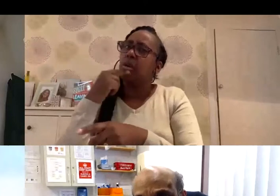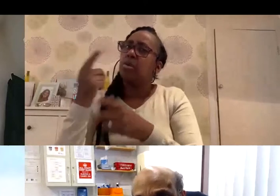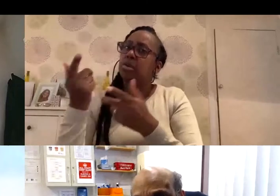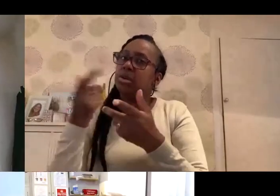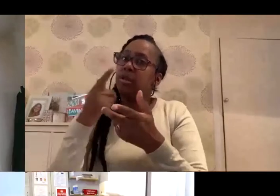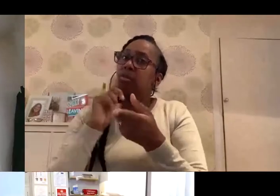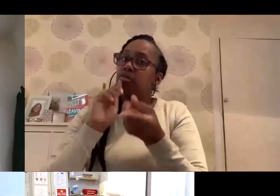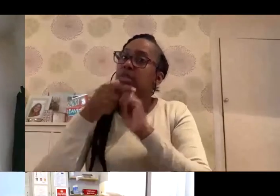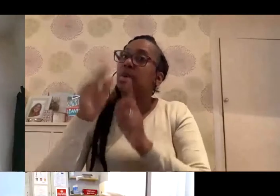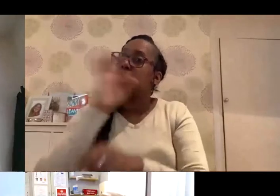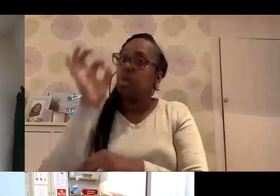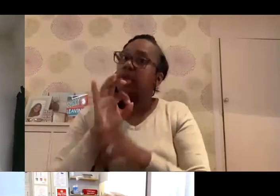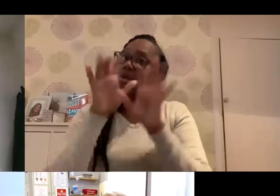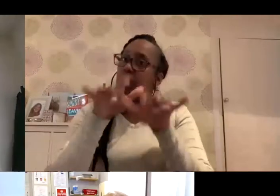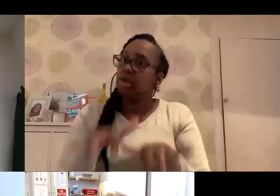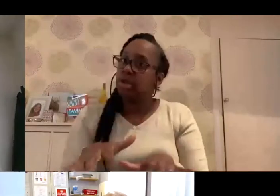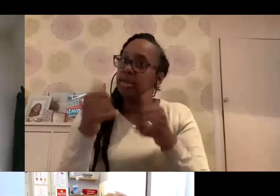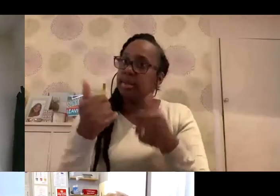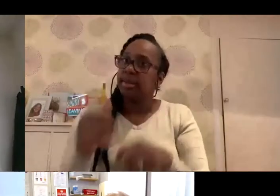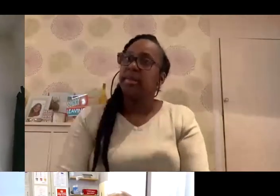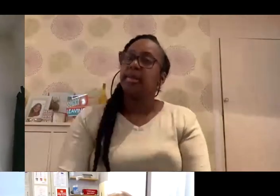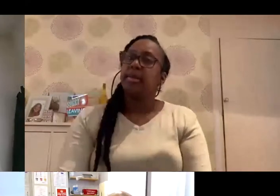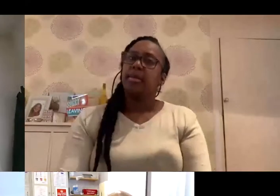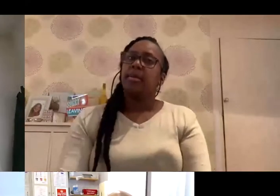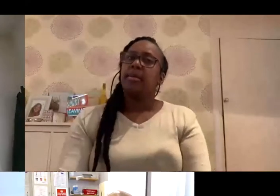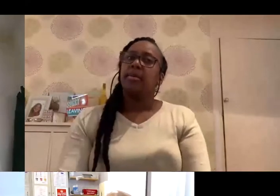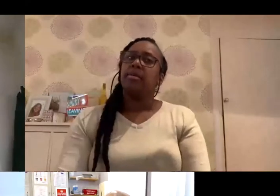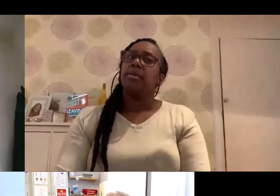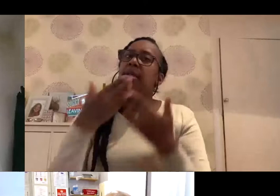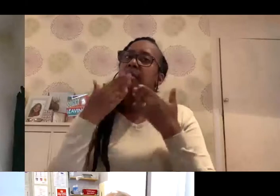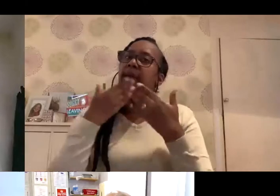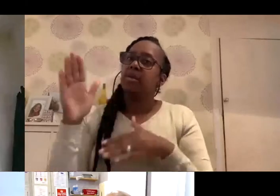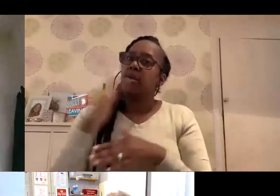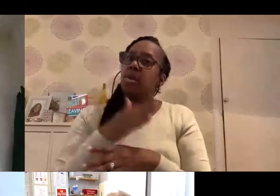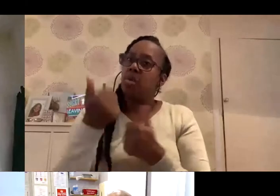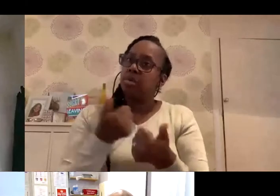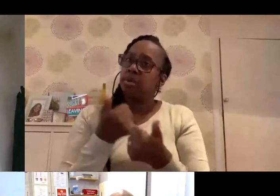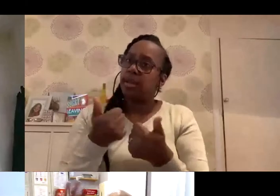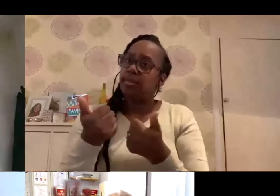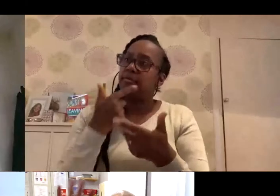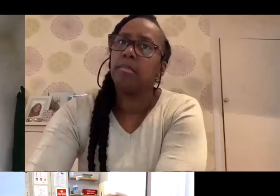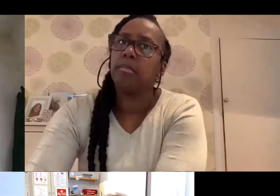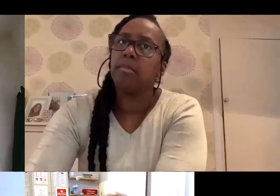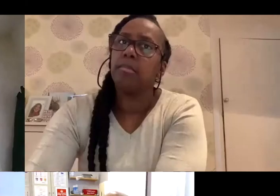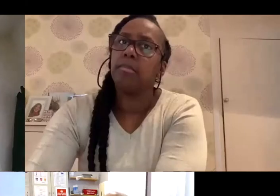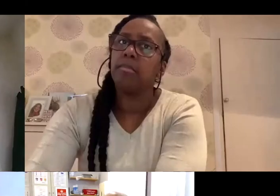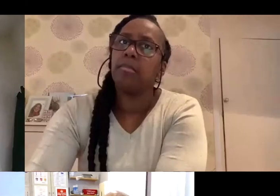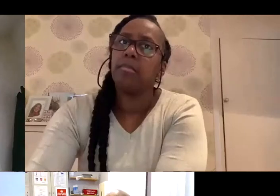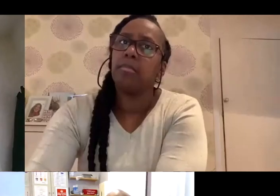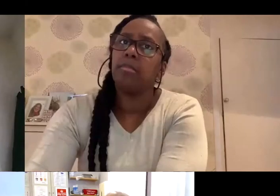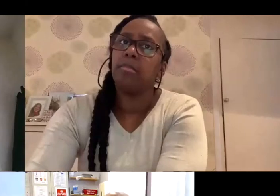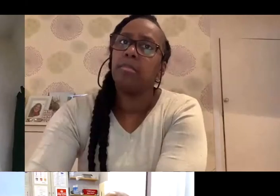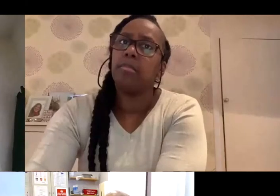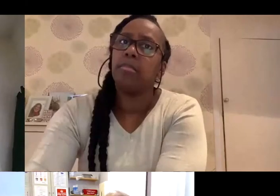chat, and she's here on the call as well. So thank you, Basah and Sedina, and to Deborah as well for supporting us. So we'd set